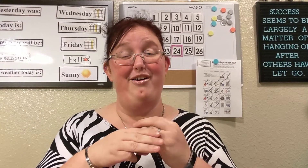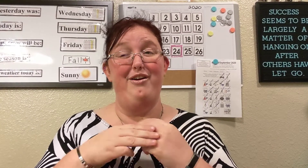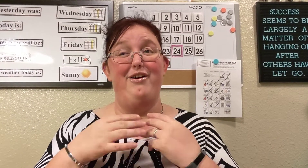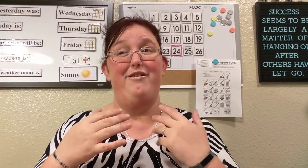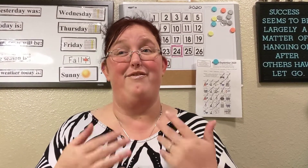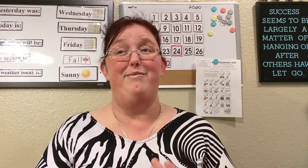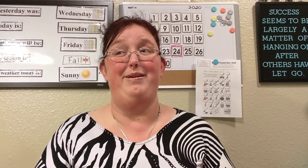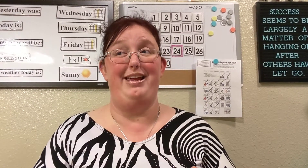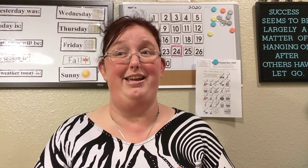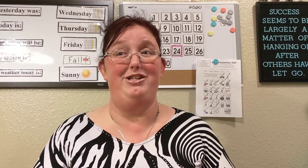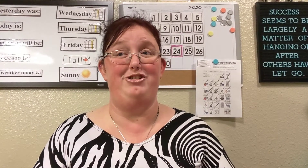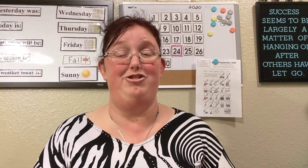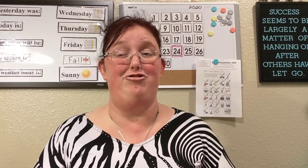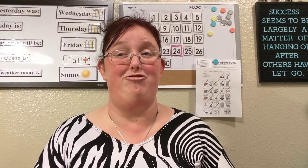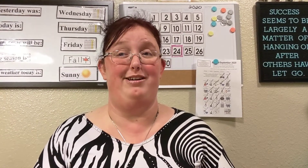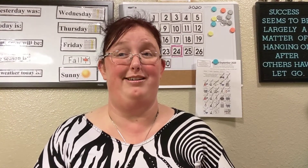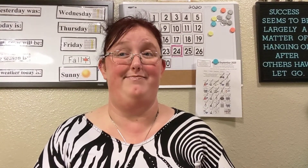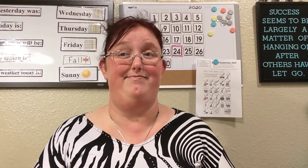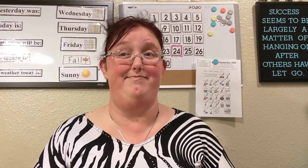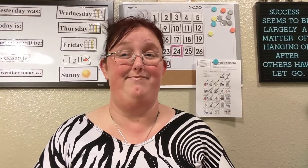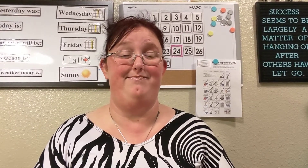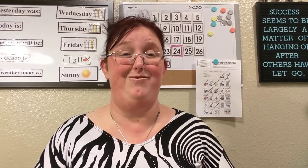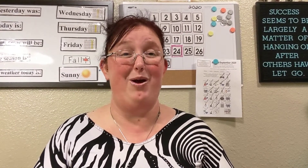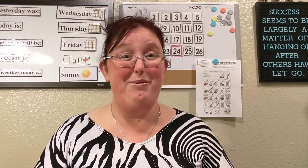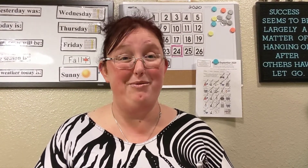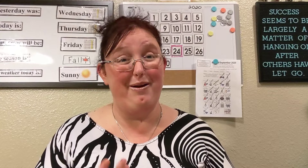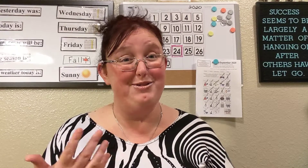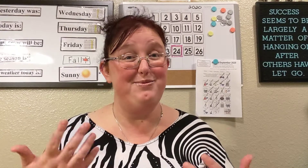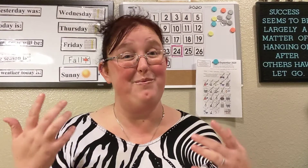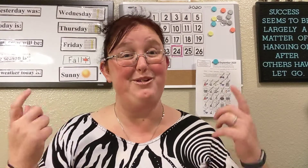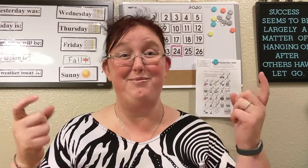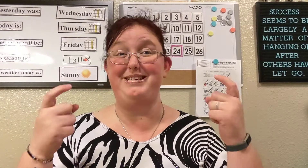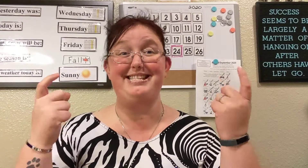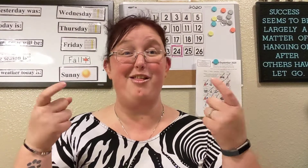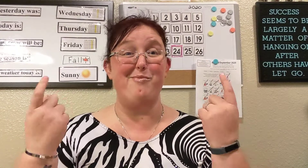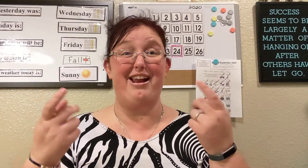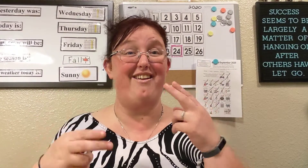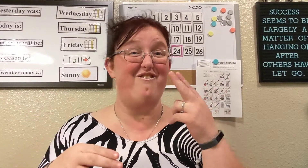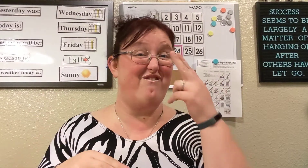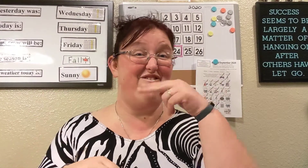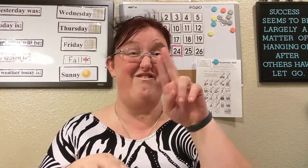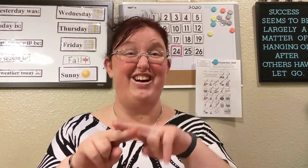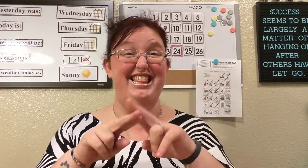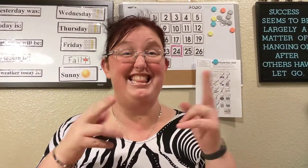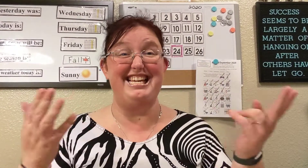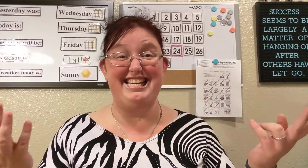for me to um not be around you when we should be celebrating fun things